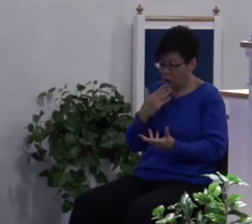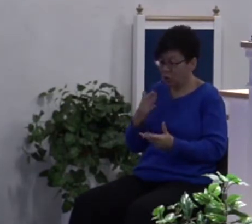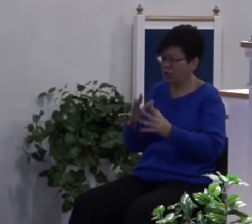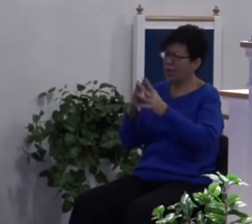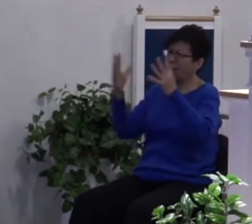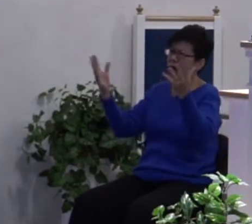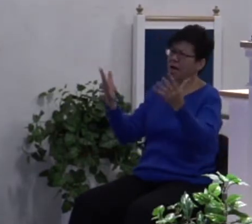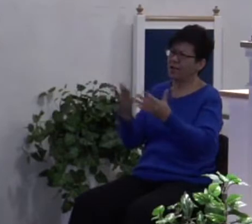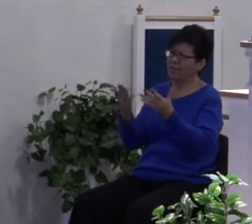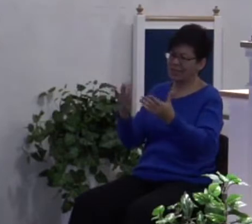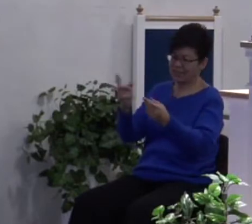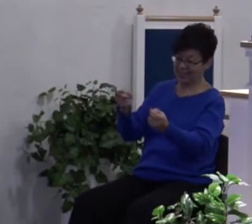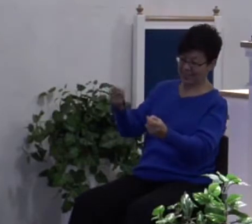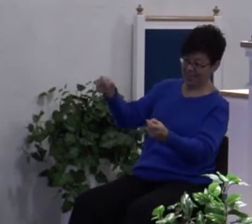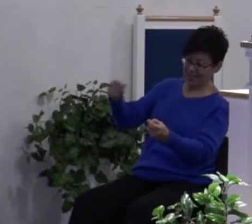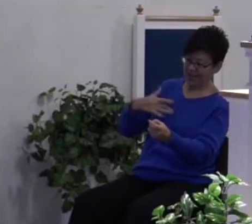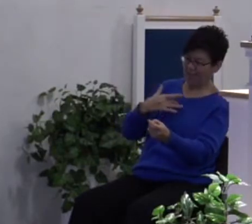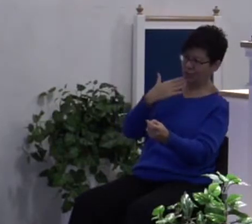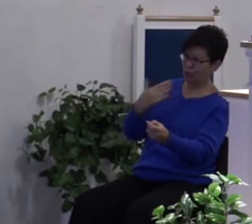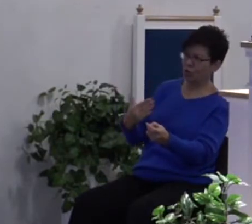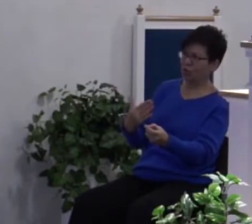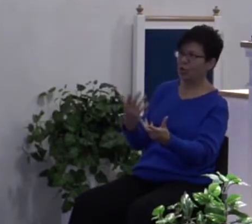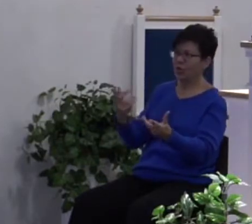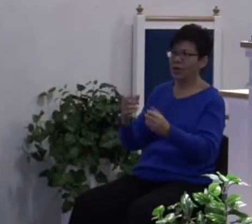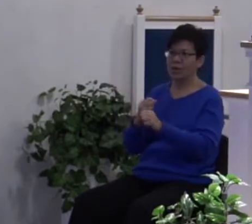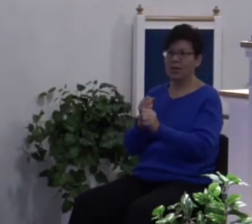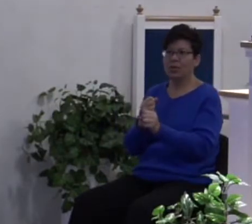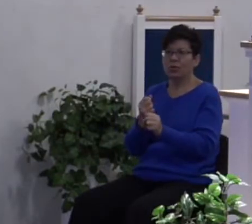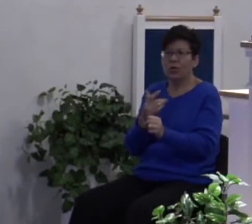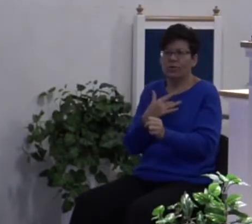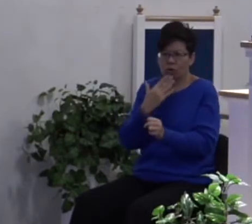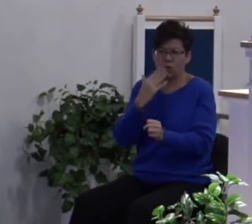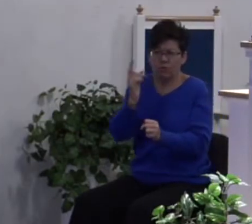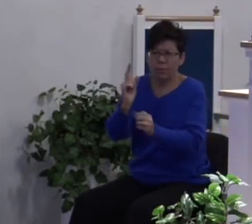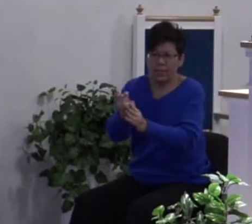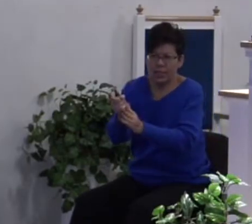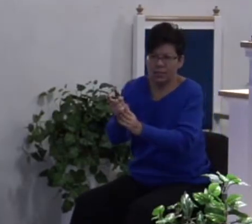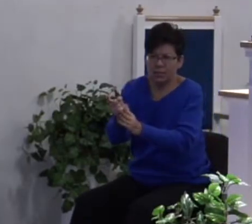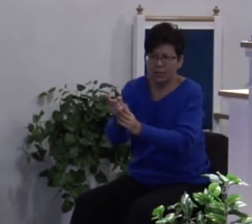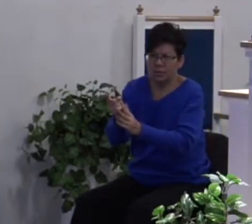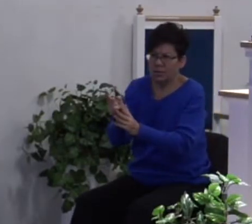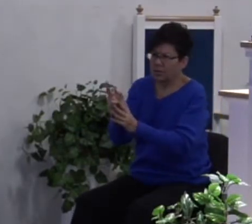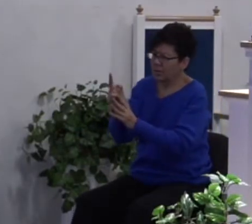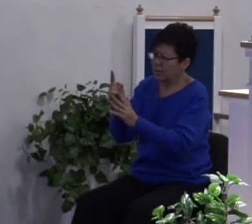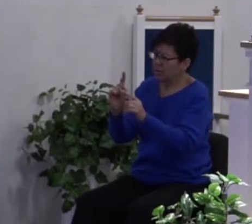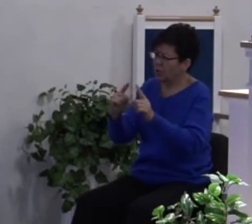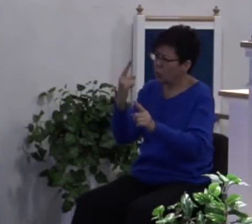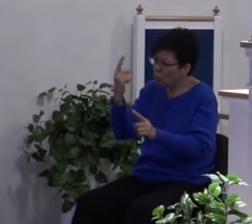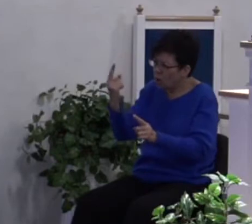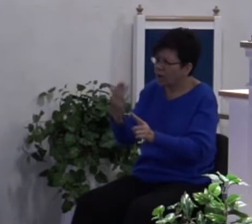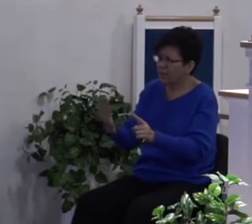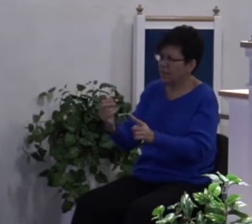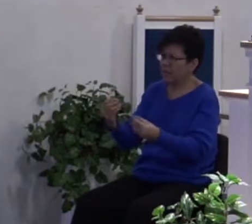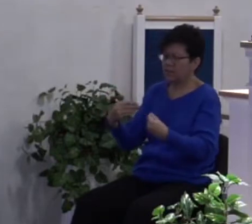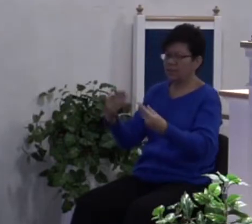stuff in sin that feels good. It'll make you feel good for the minute but only one thing can give you joy